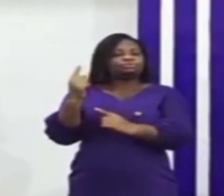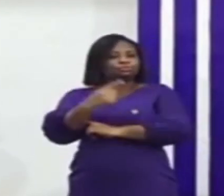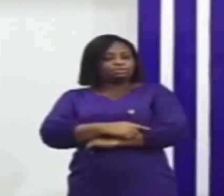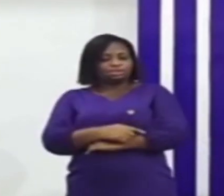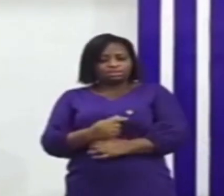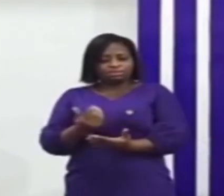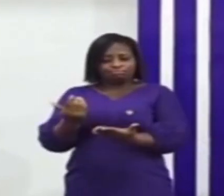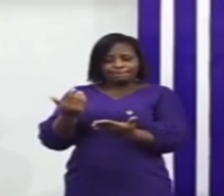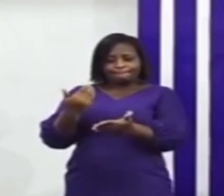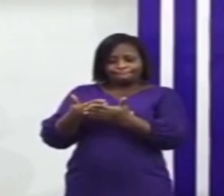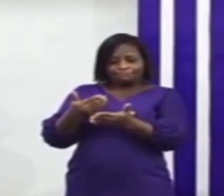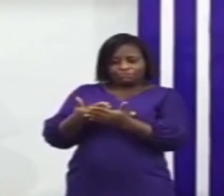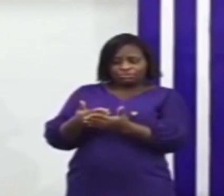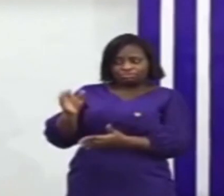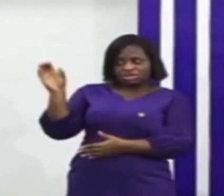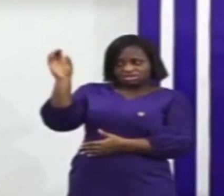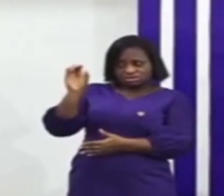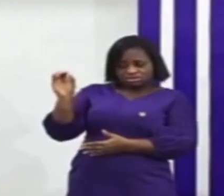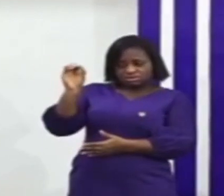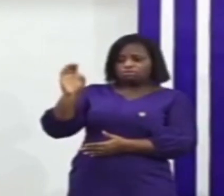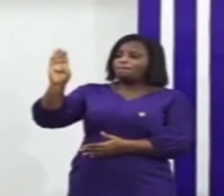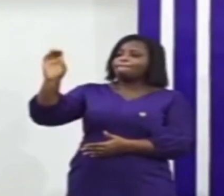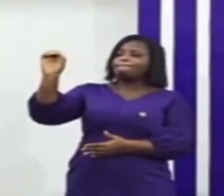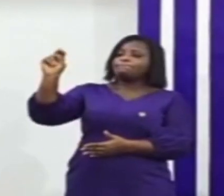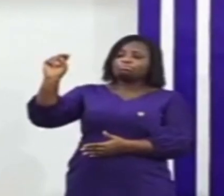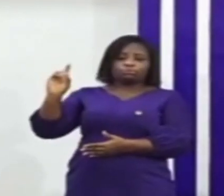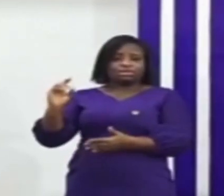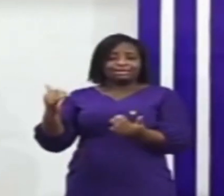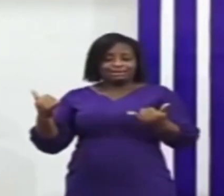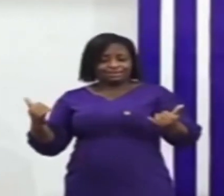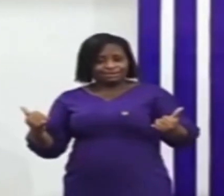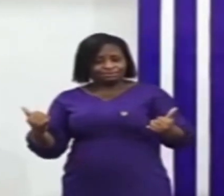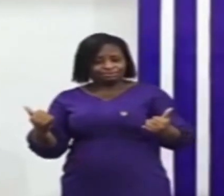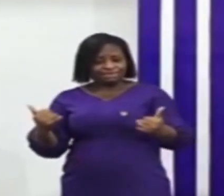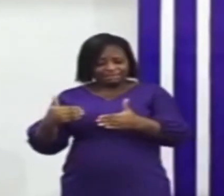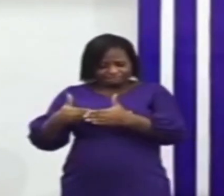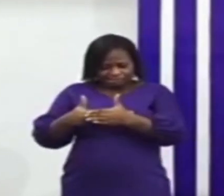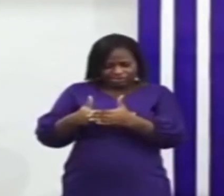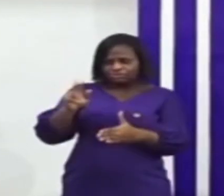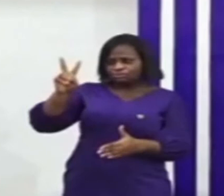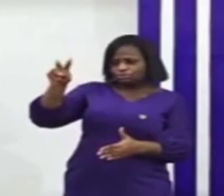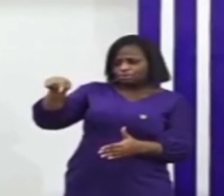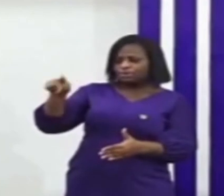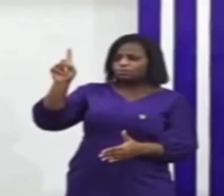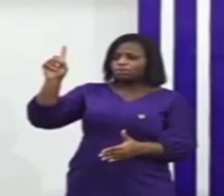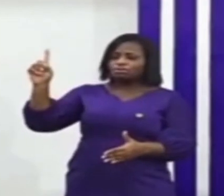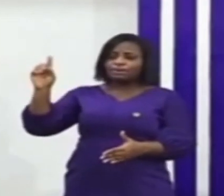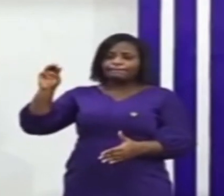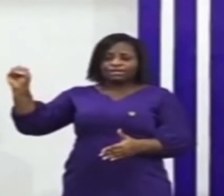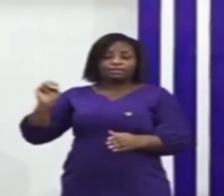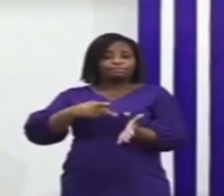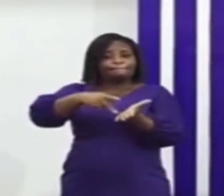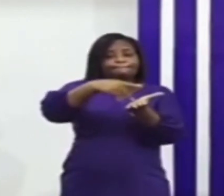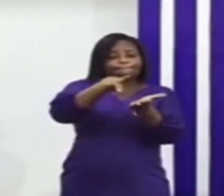cash and by way of zero coupon rated bonds to date approximately 2.11 billion in paid in cash